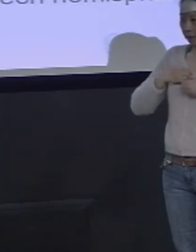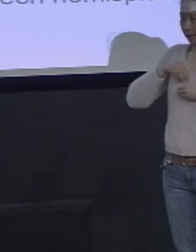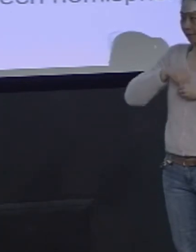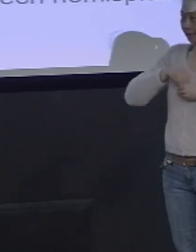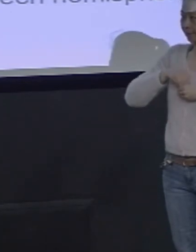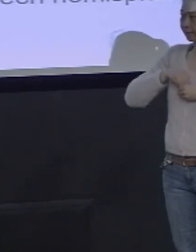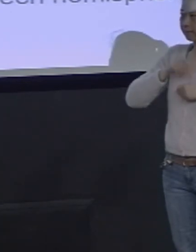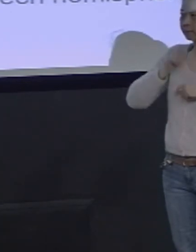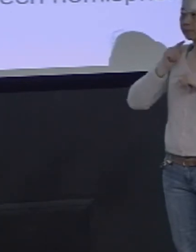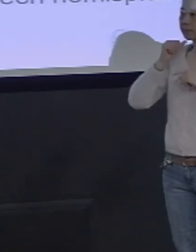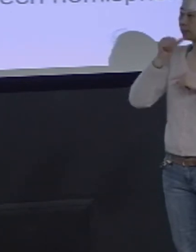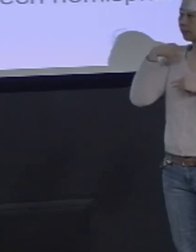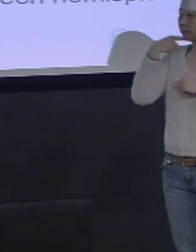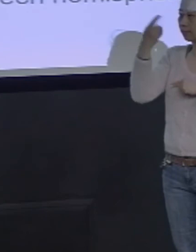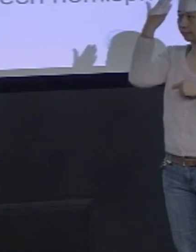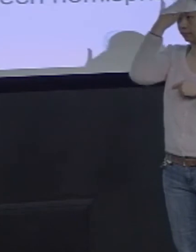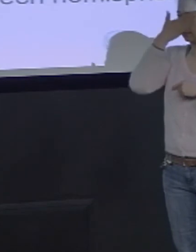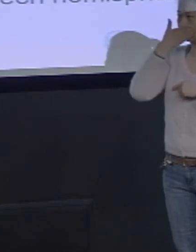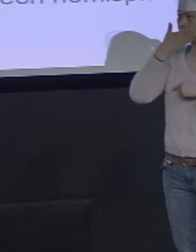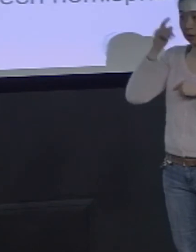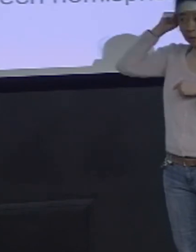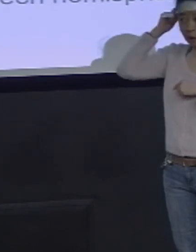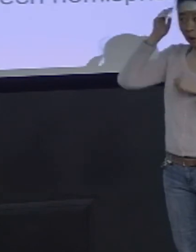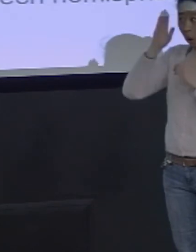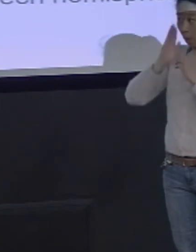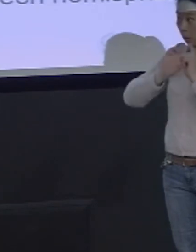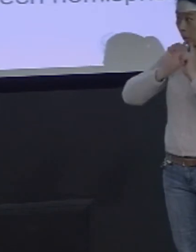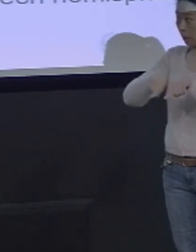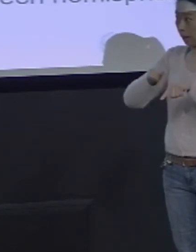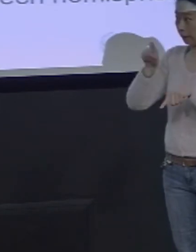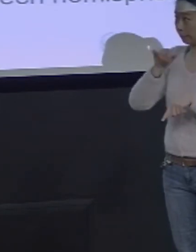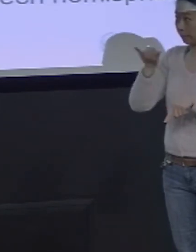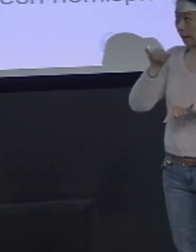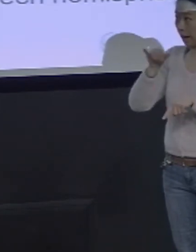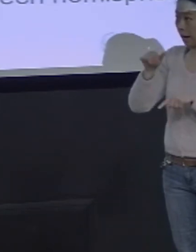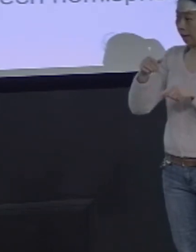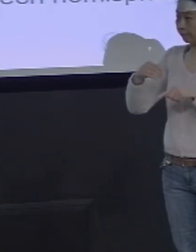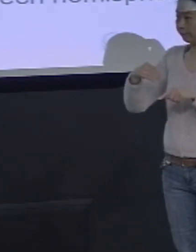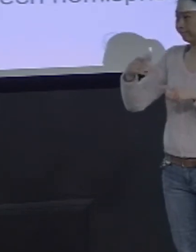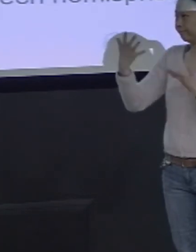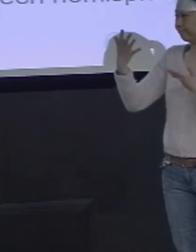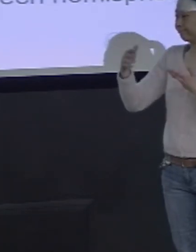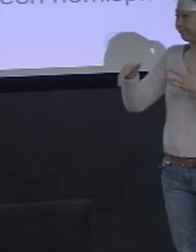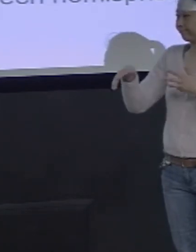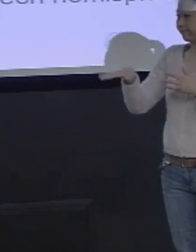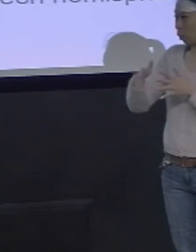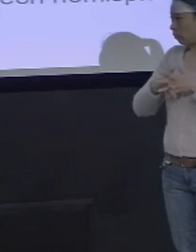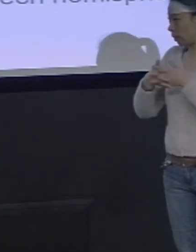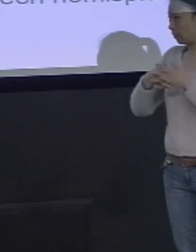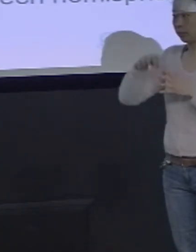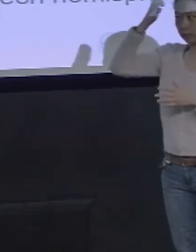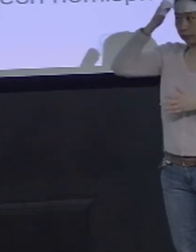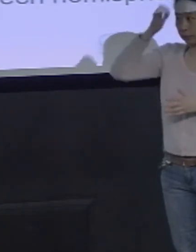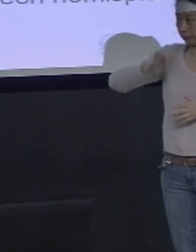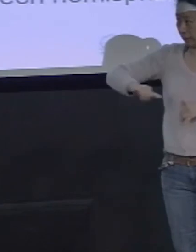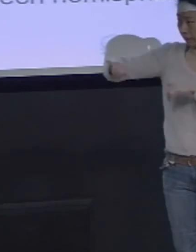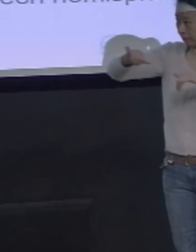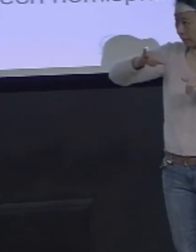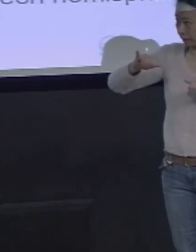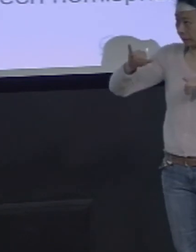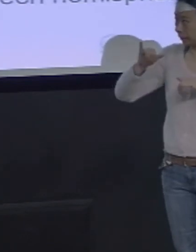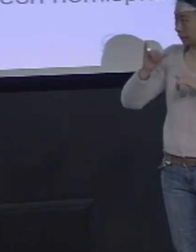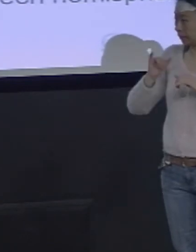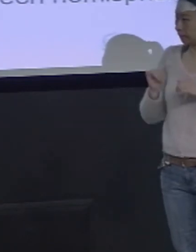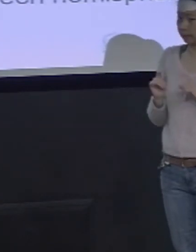displayed on the face. We show our affect and our emotions in other ways. So I'm wondering if the community there